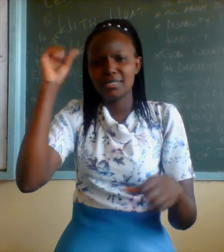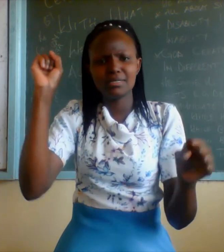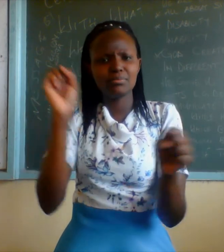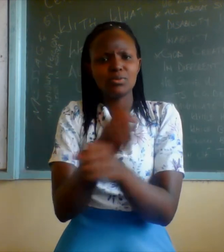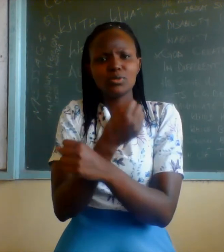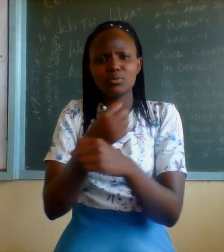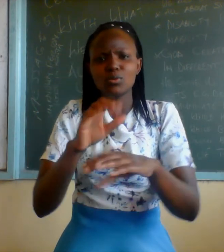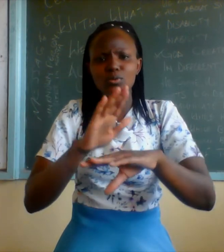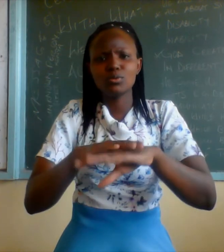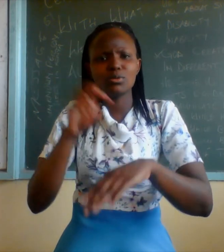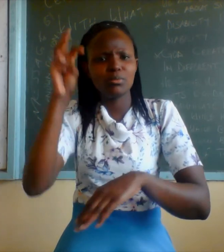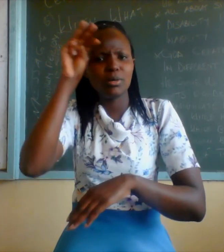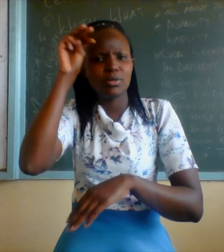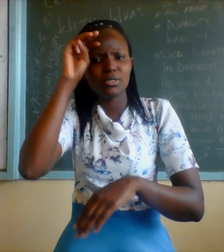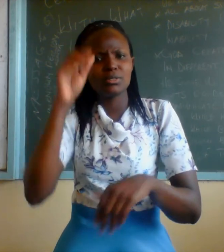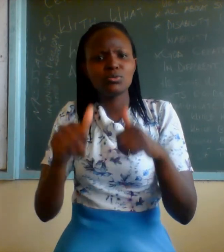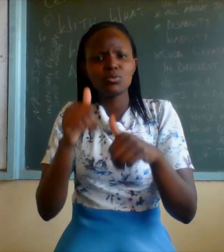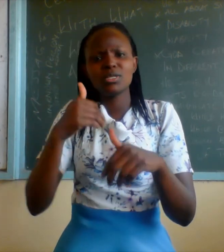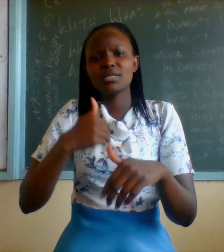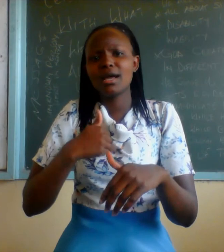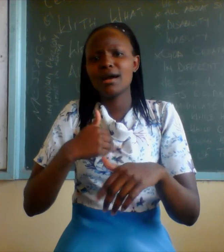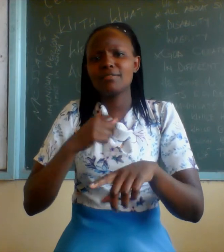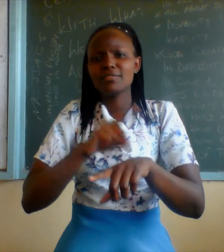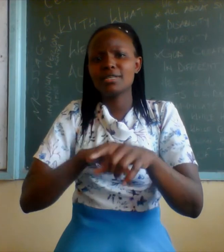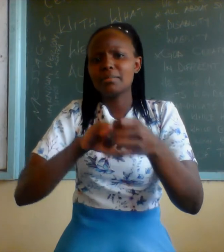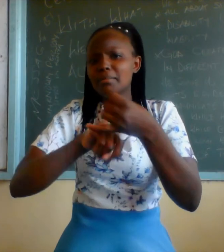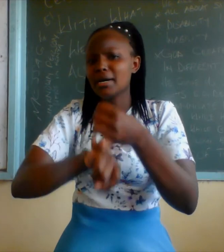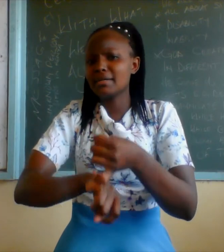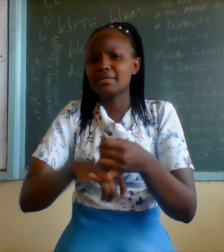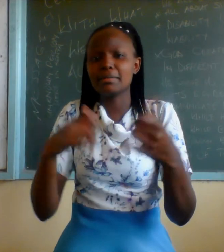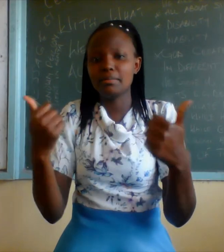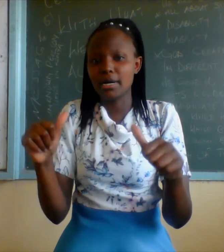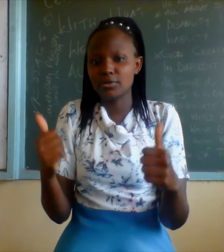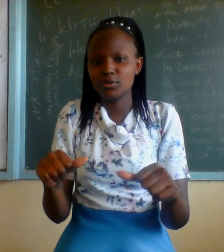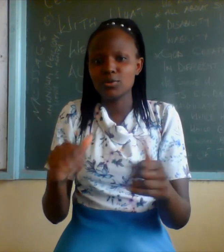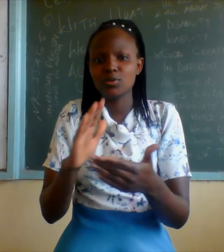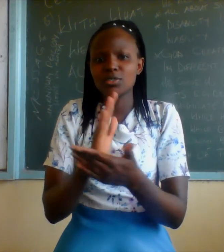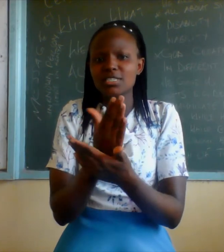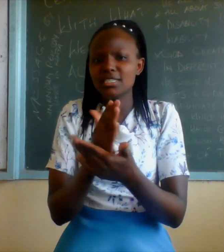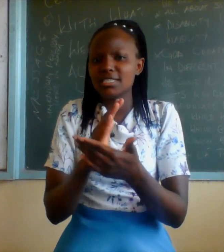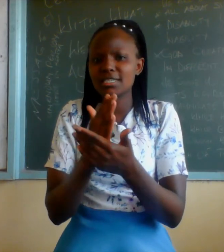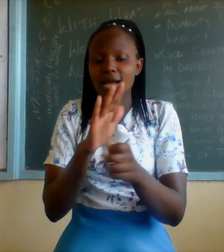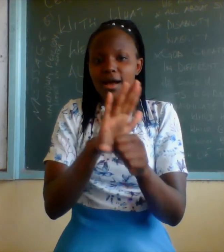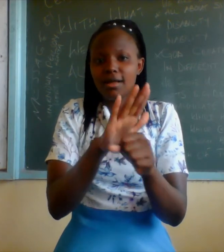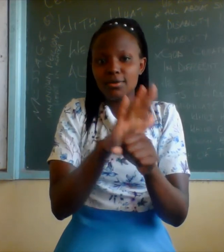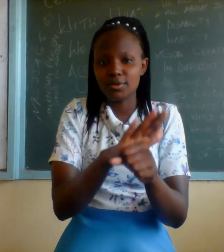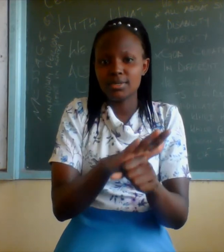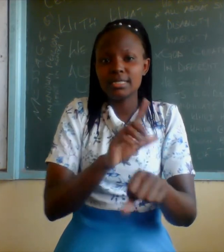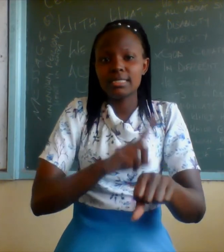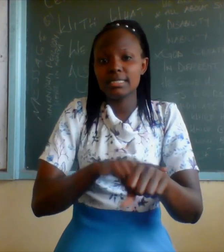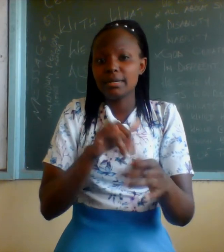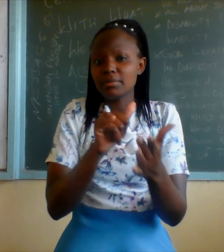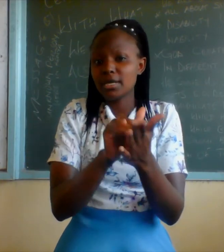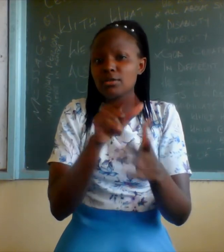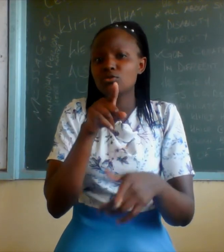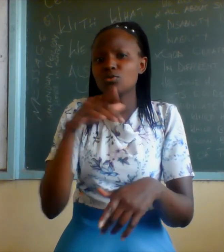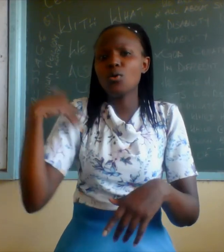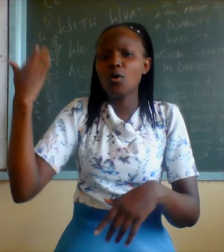we had as bachelors. We shared a lot during those days. You were always available to interpret